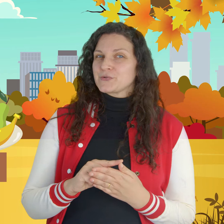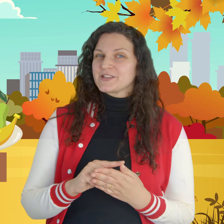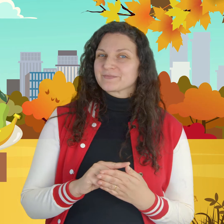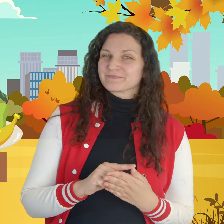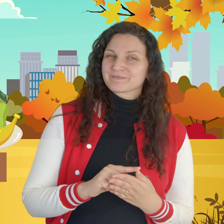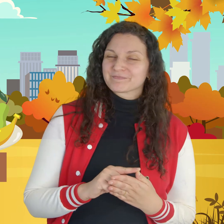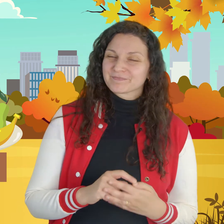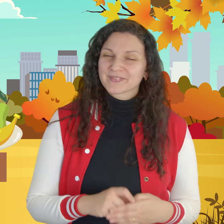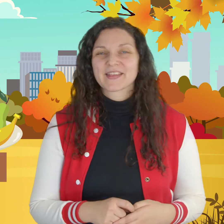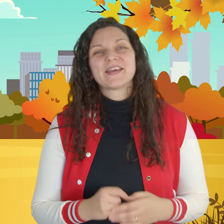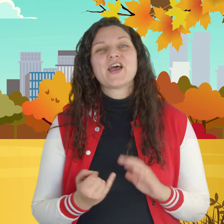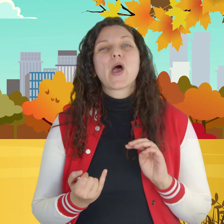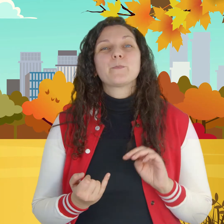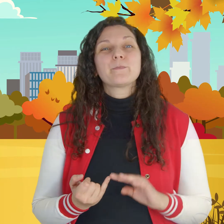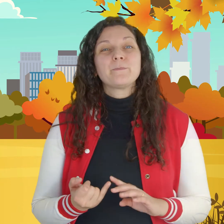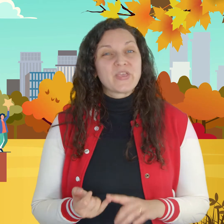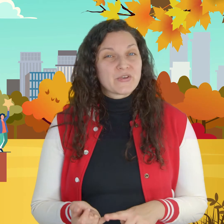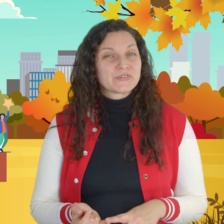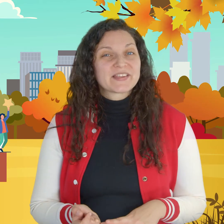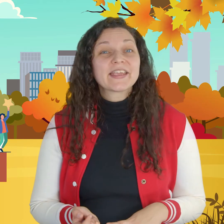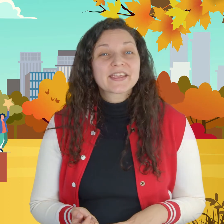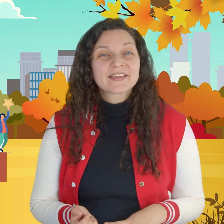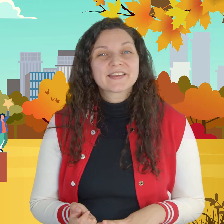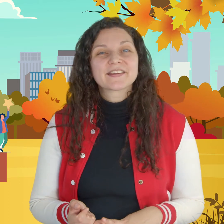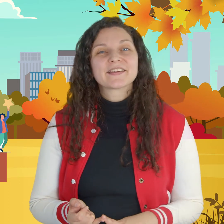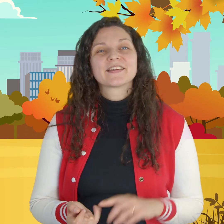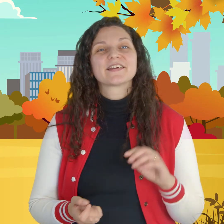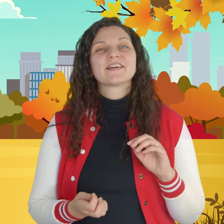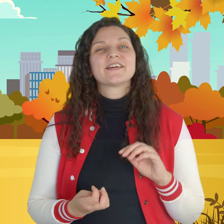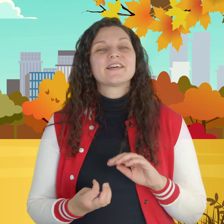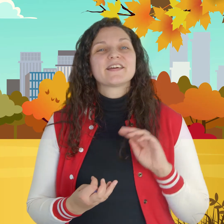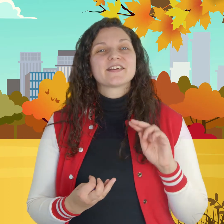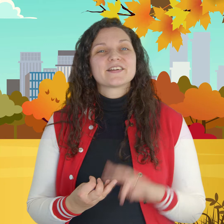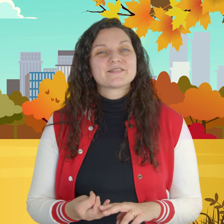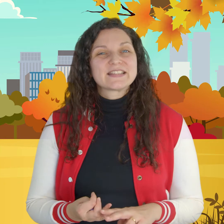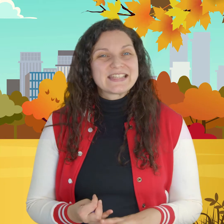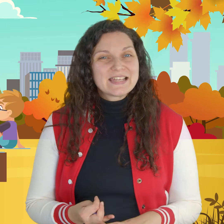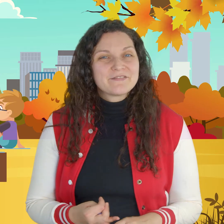music TV